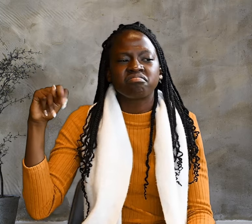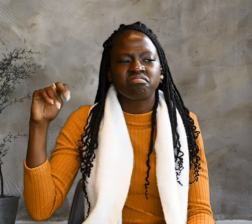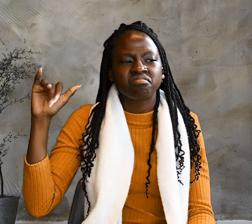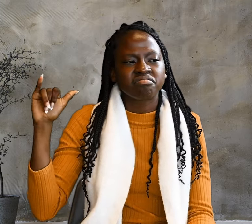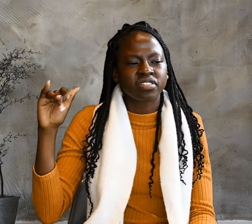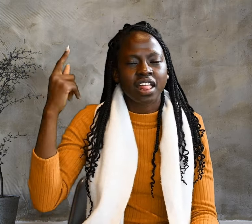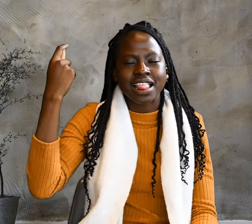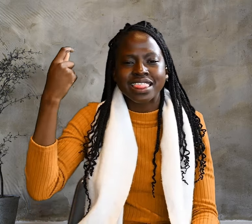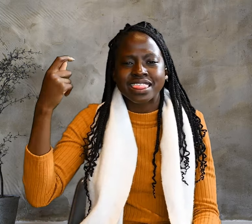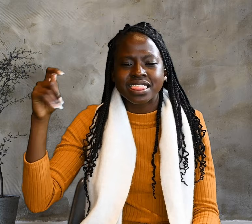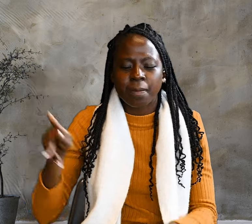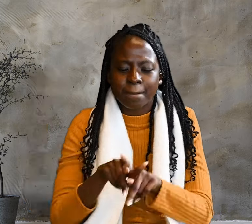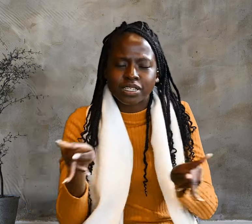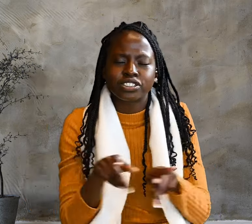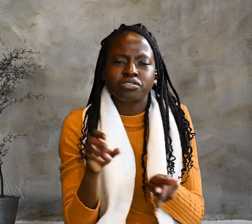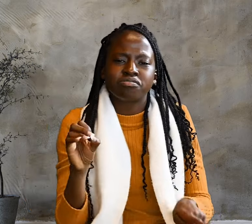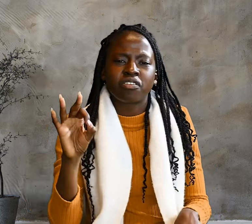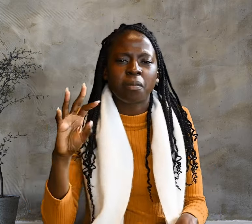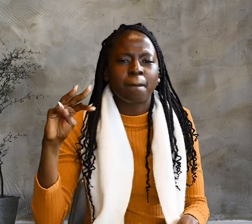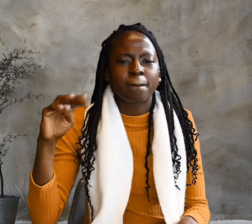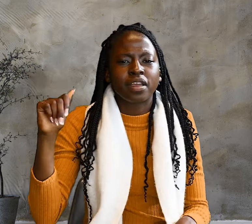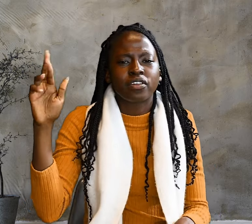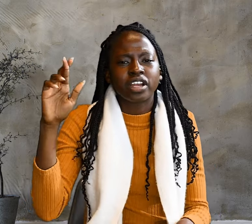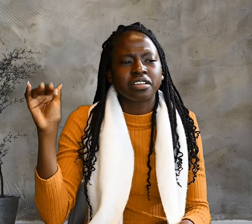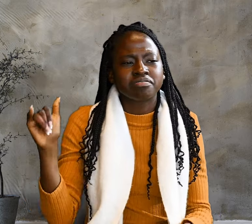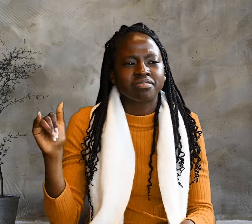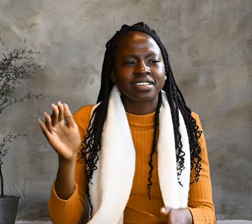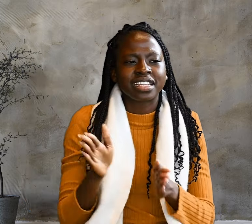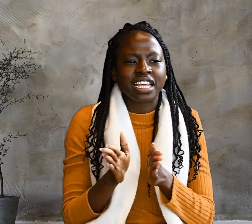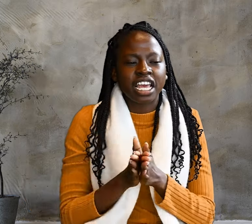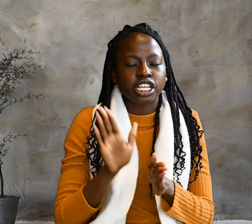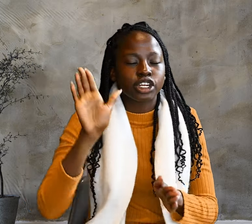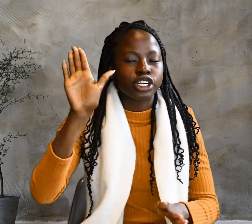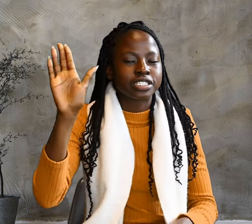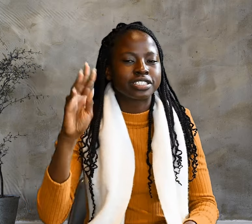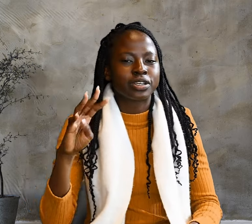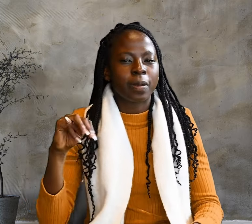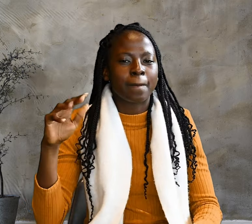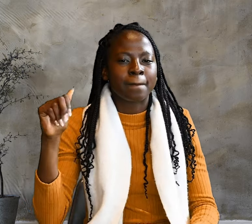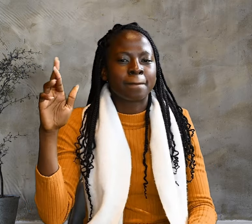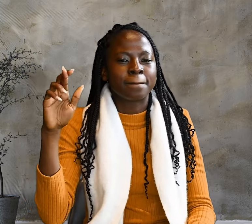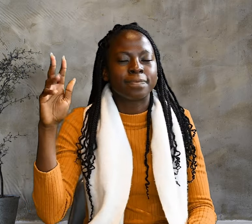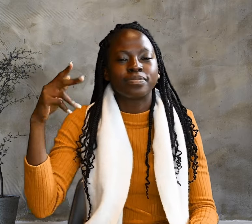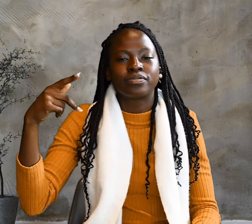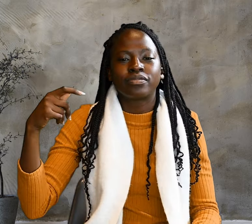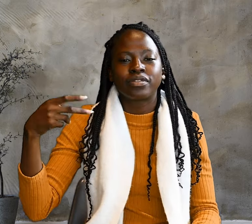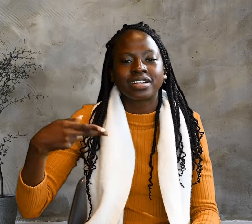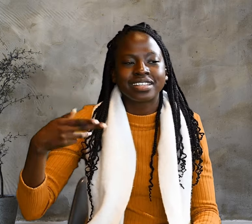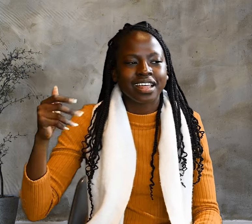the village of Mary and her sister, Martha.